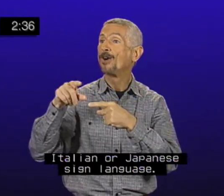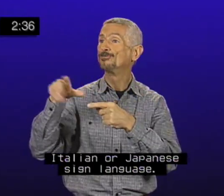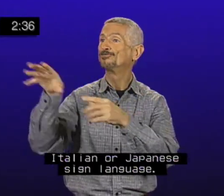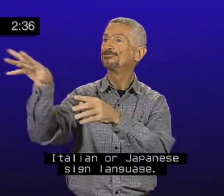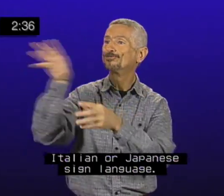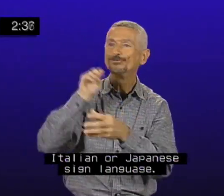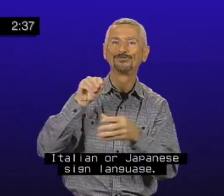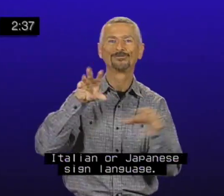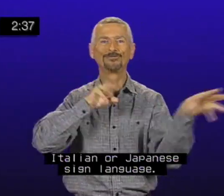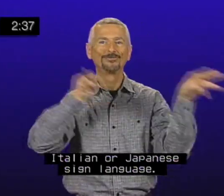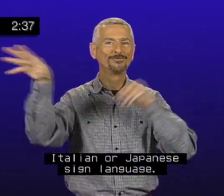Japanese sign language.